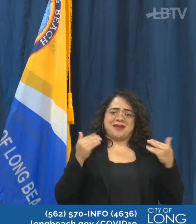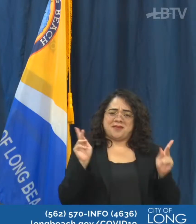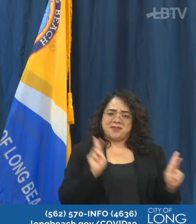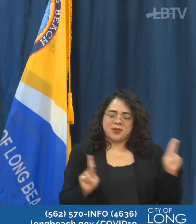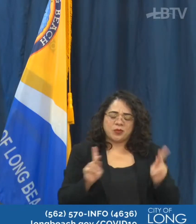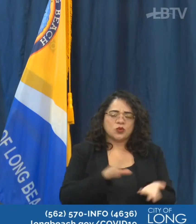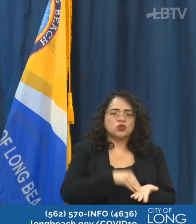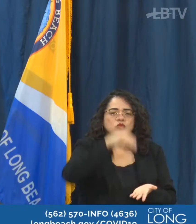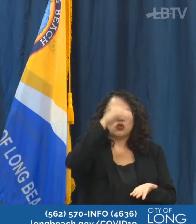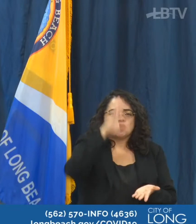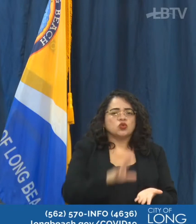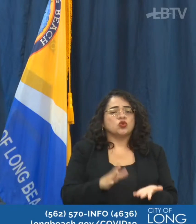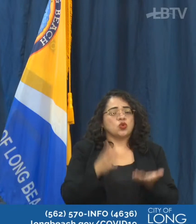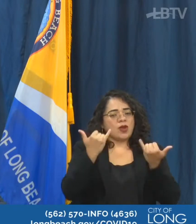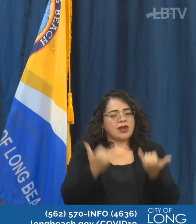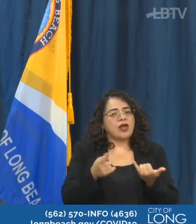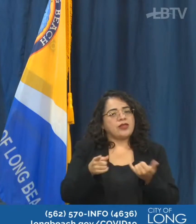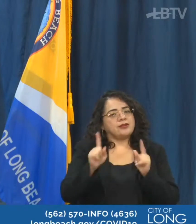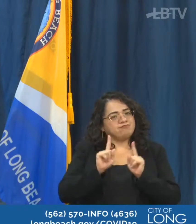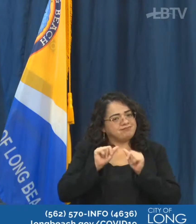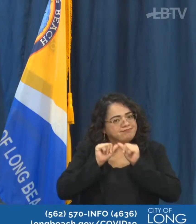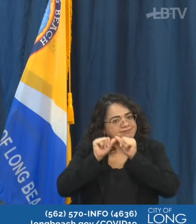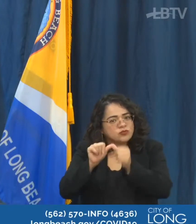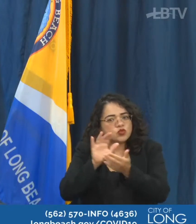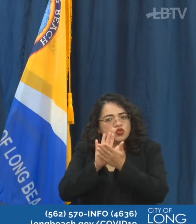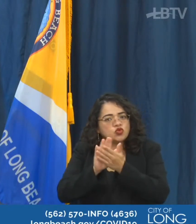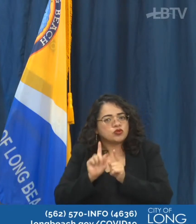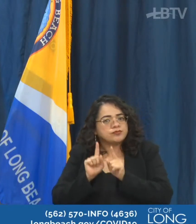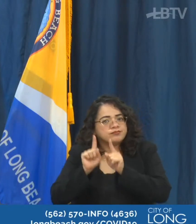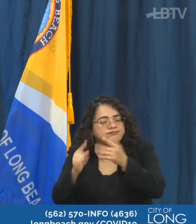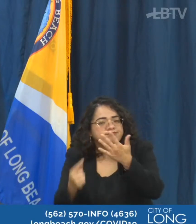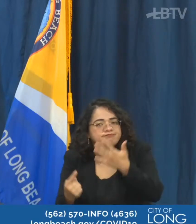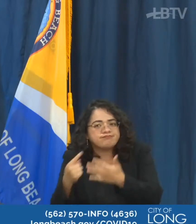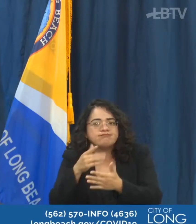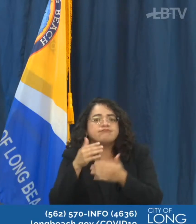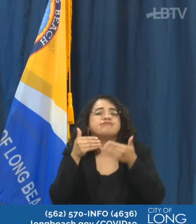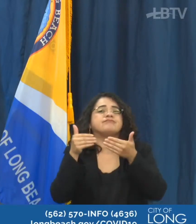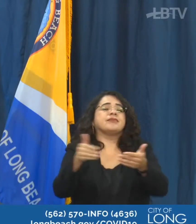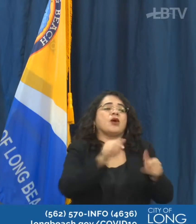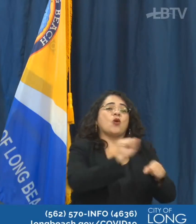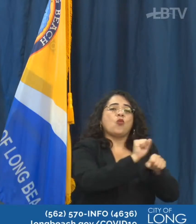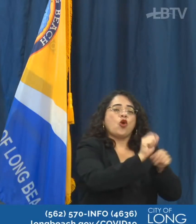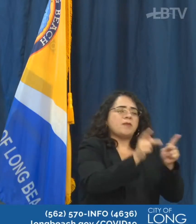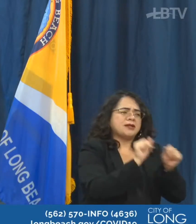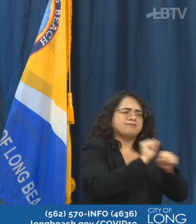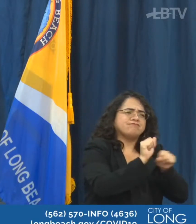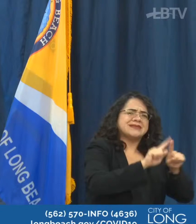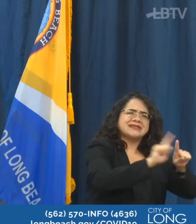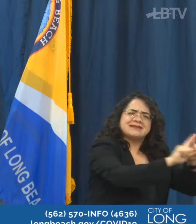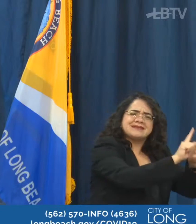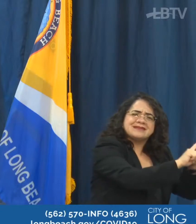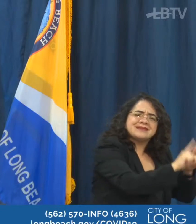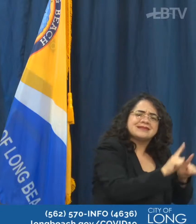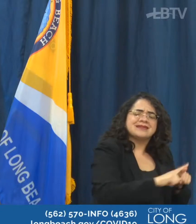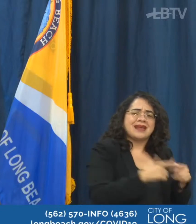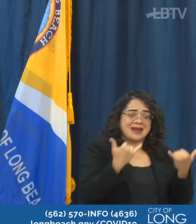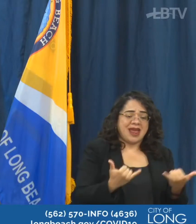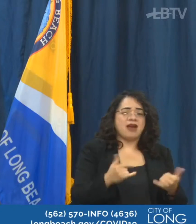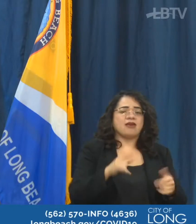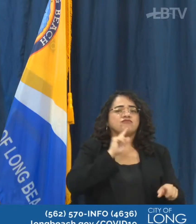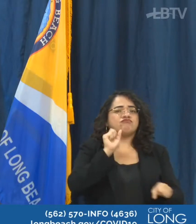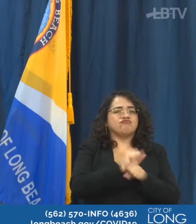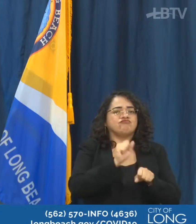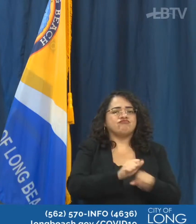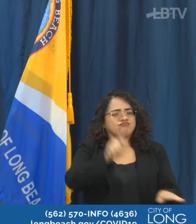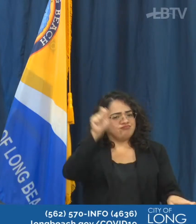workplace and our workforce that work really hard, have an opportunity to continue in this important program. And they deserve today